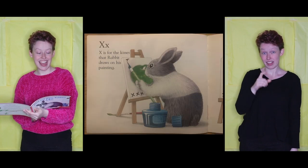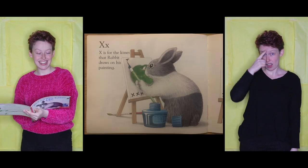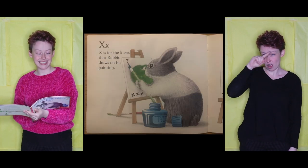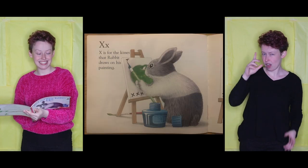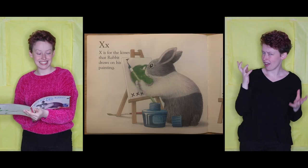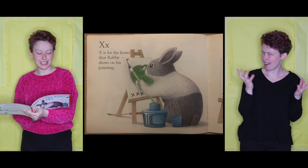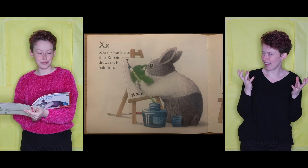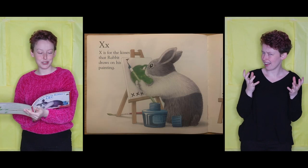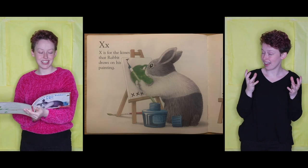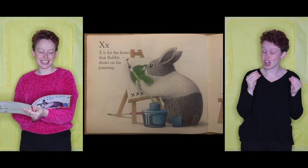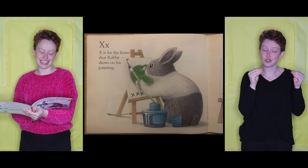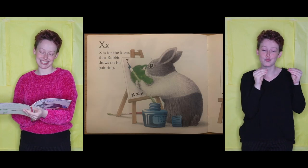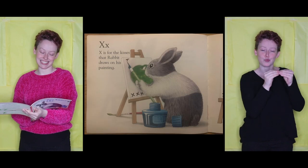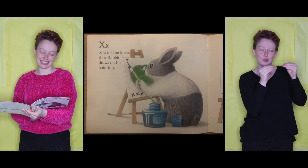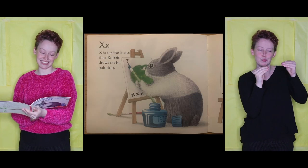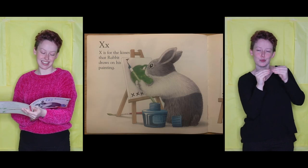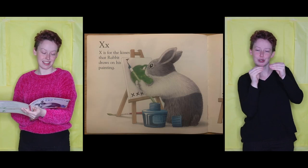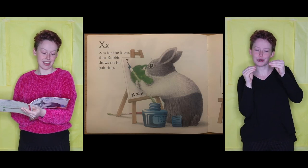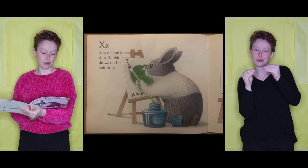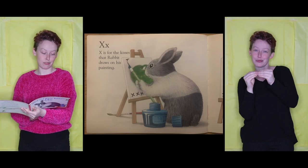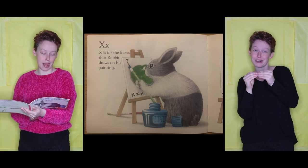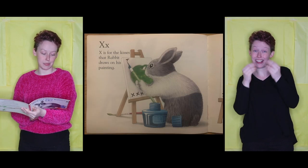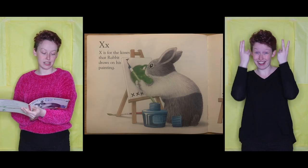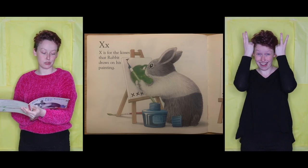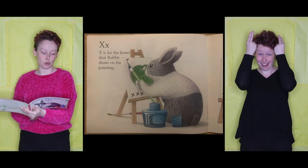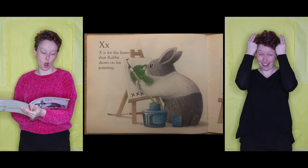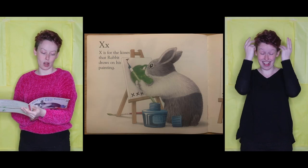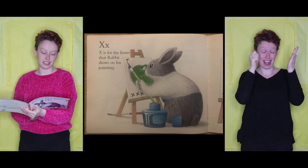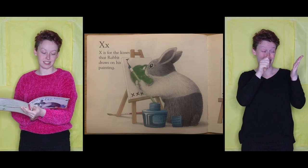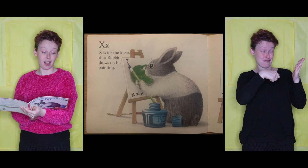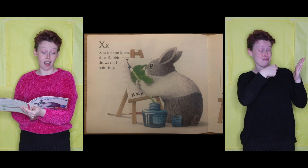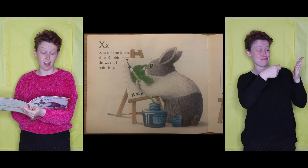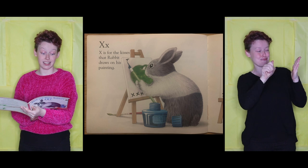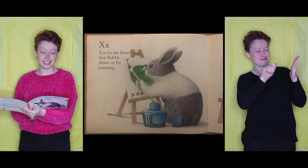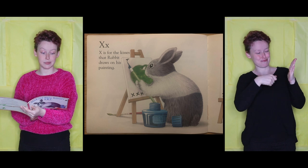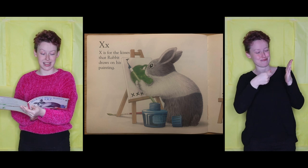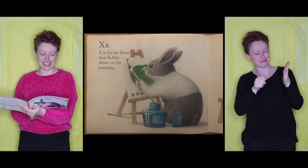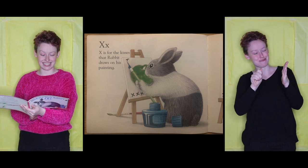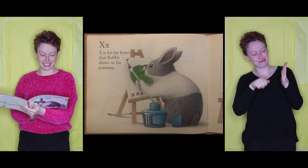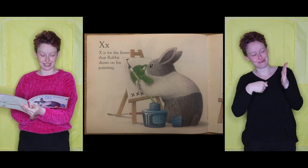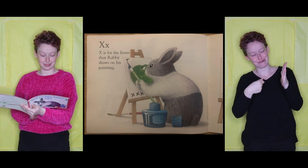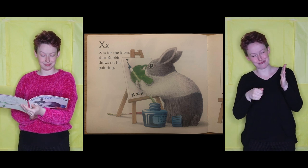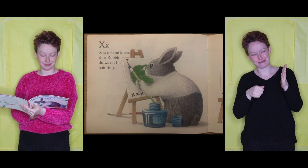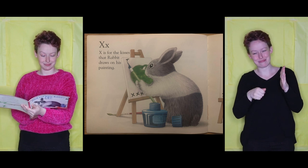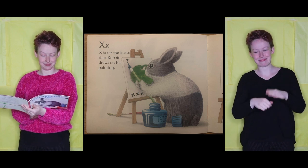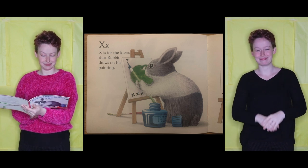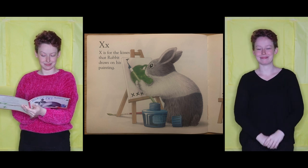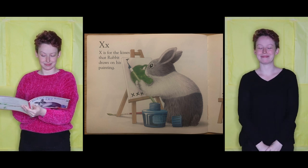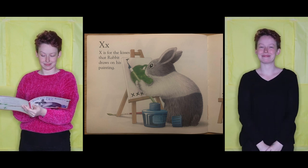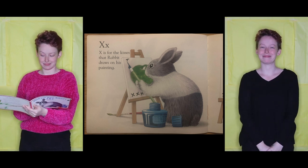X is for the Kisses that Rabbit draws on his painting.